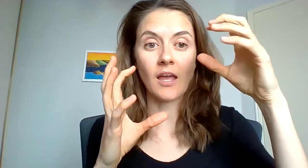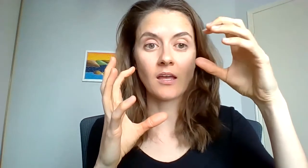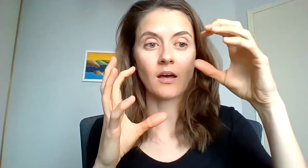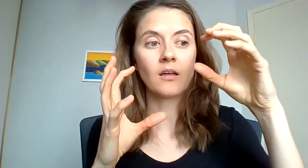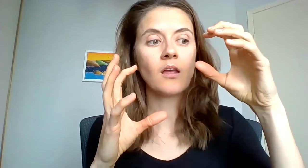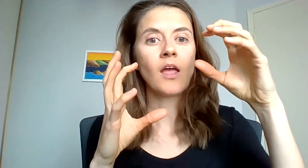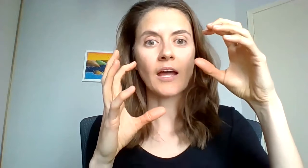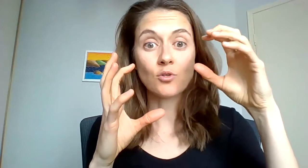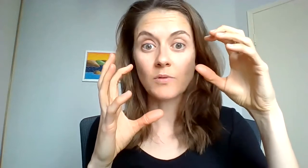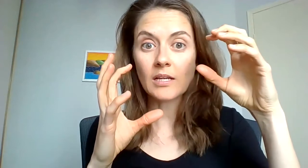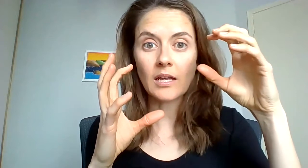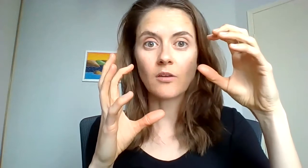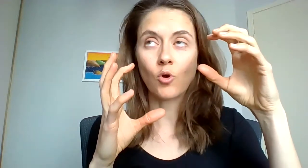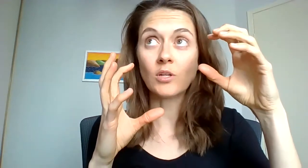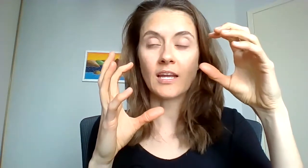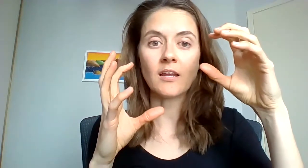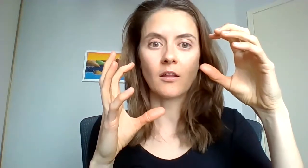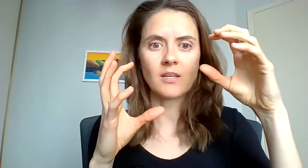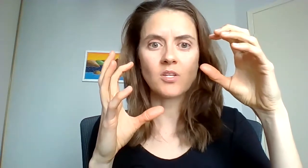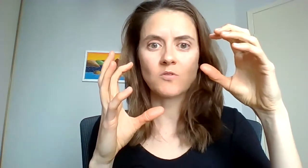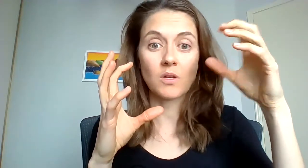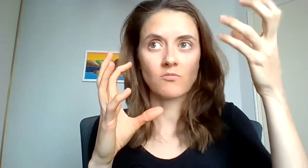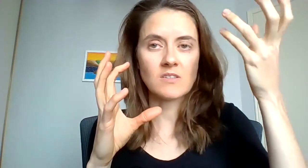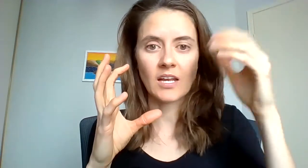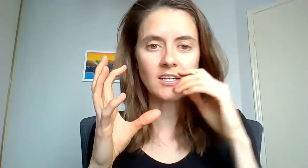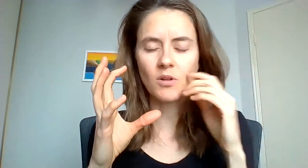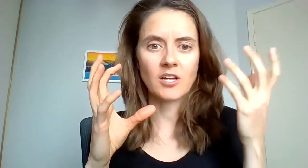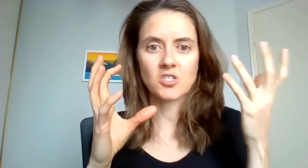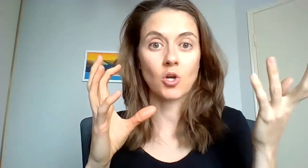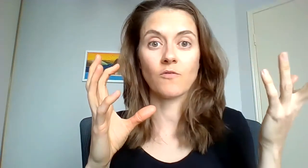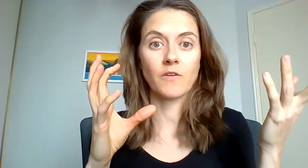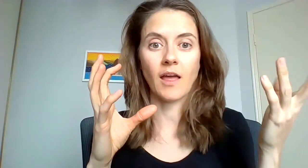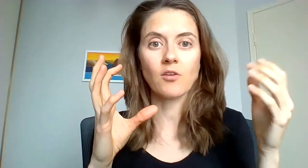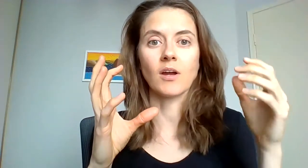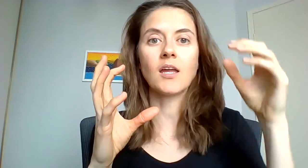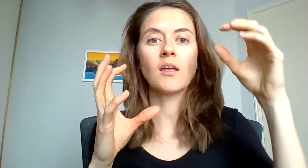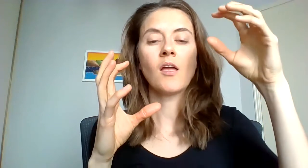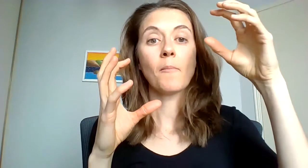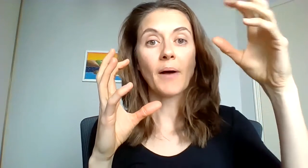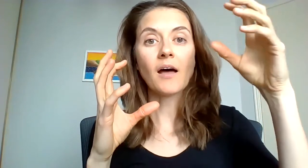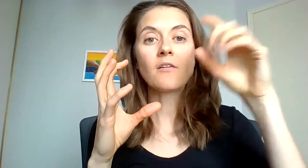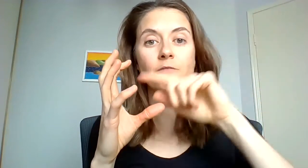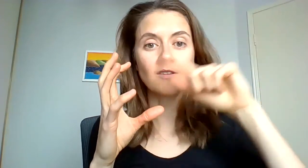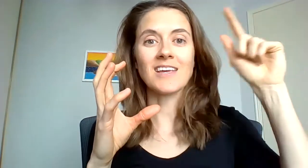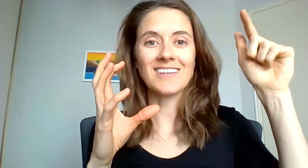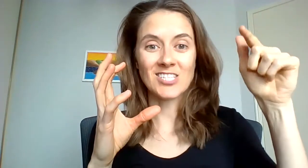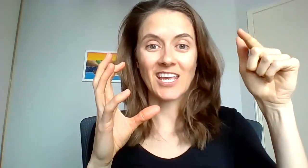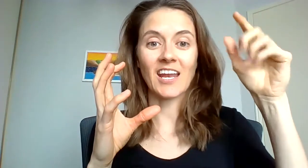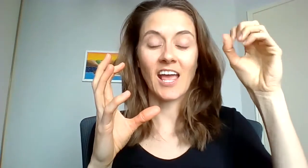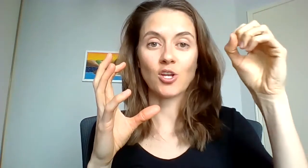our anger and to really call it in and sometimes we're disconnected, I just don't feel angry but firstly check in, how